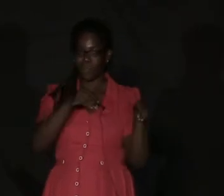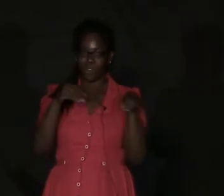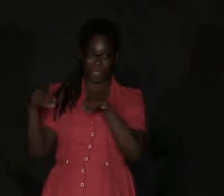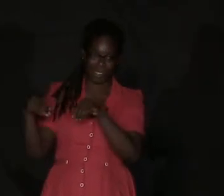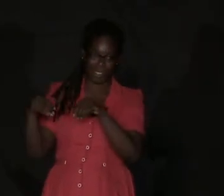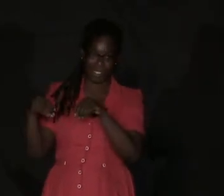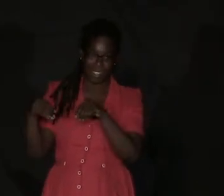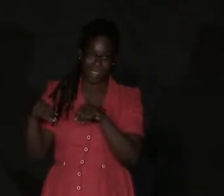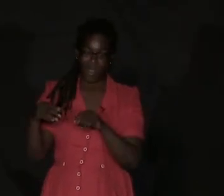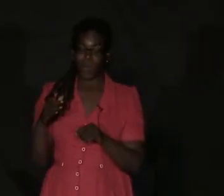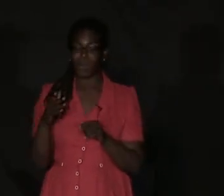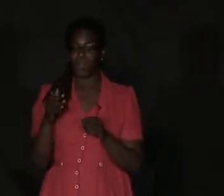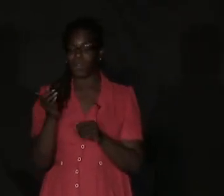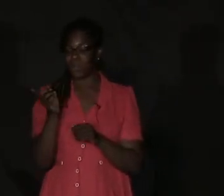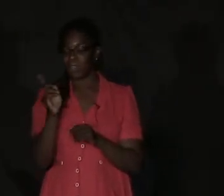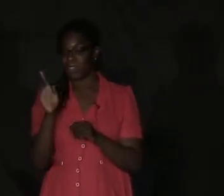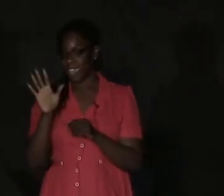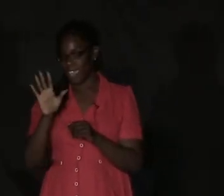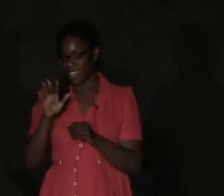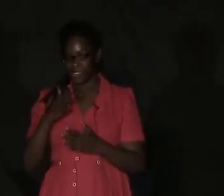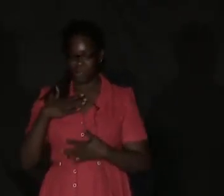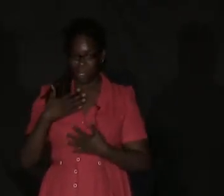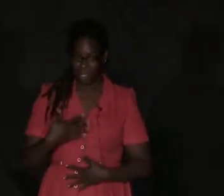movements, or where the hand is on your body.